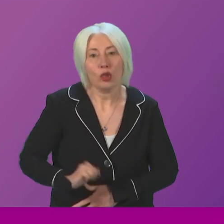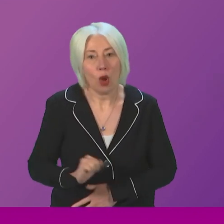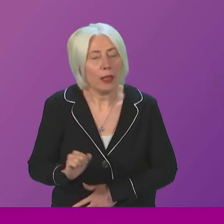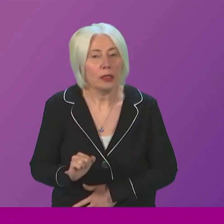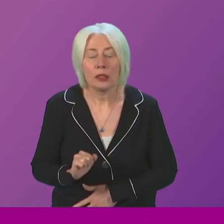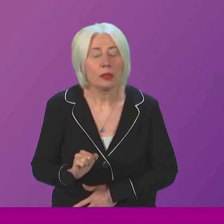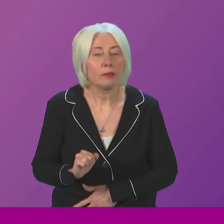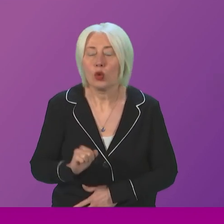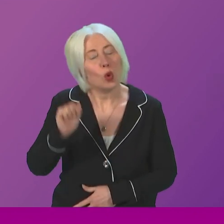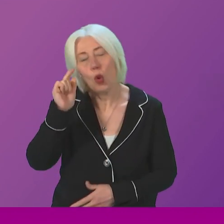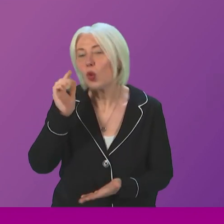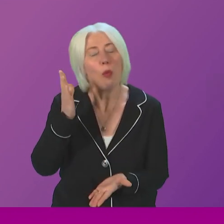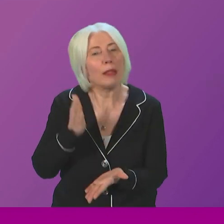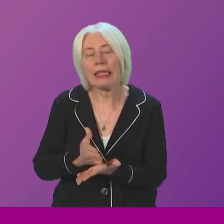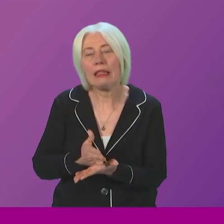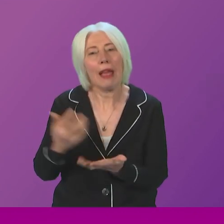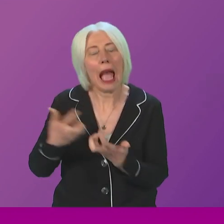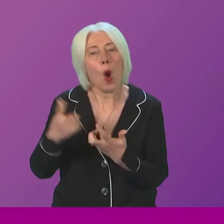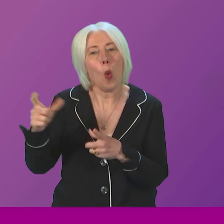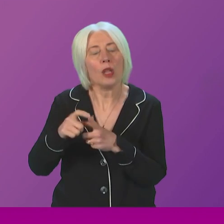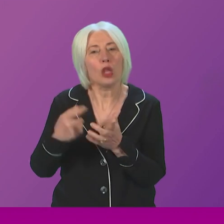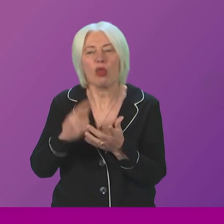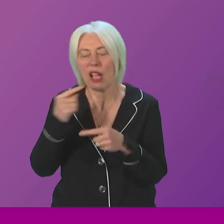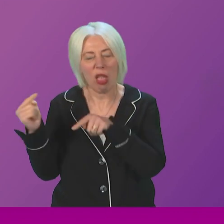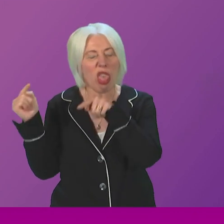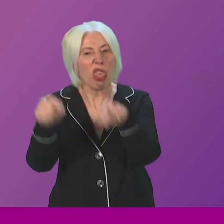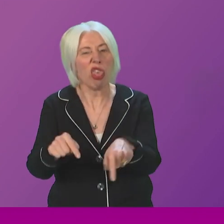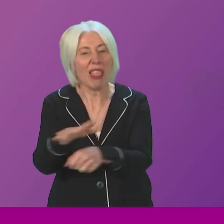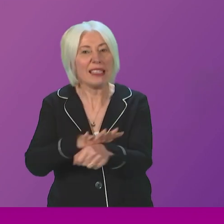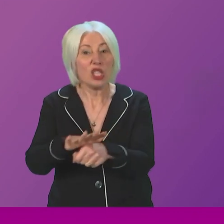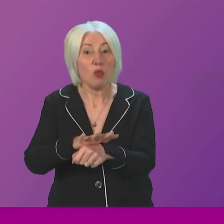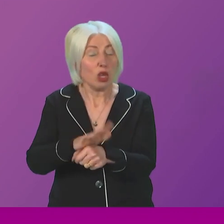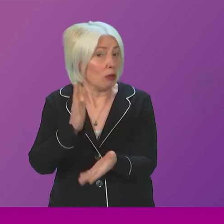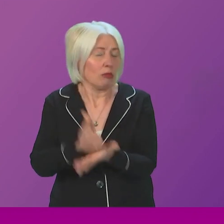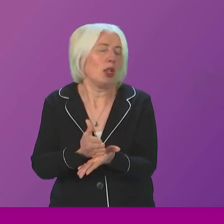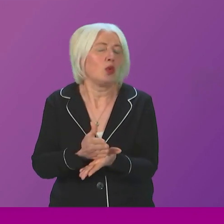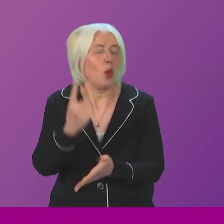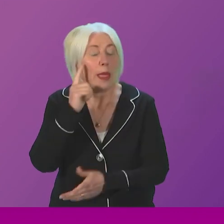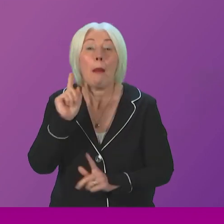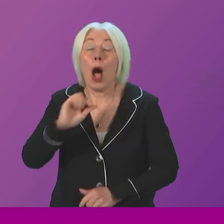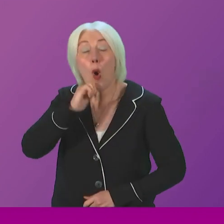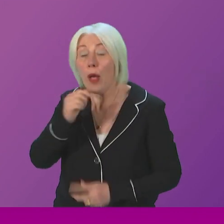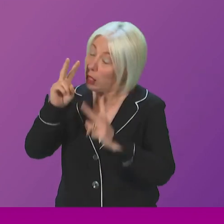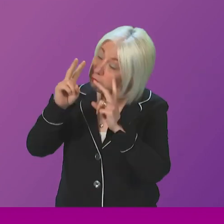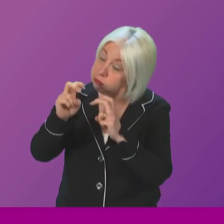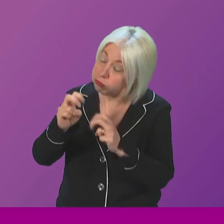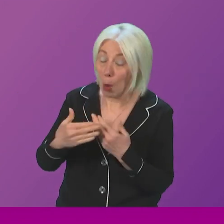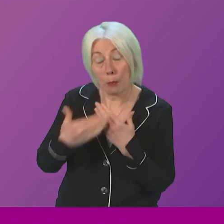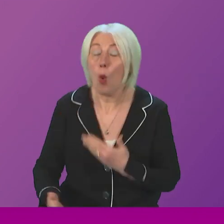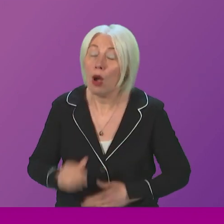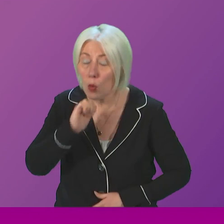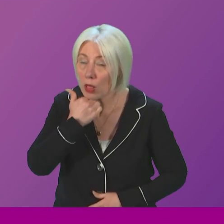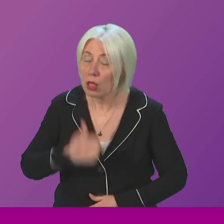believe the way that Douglas Ross has characterised the situation is how it has taken place. But, of course, I will investigate the issue further.